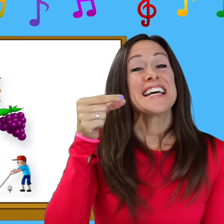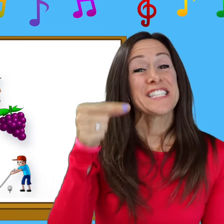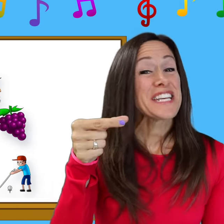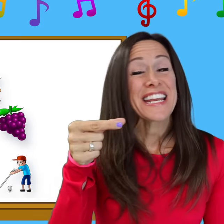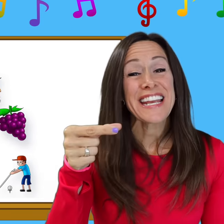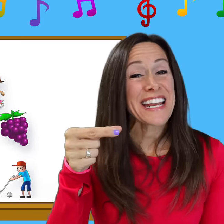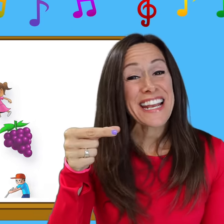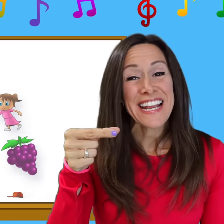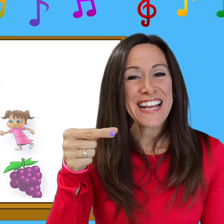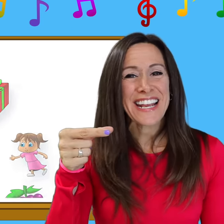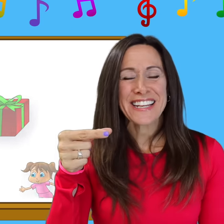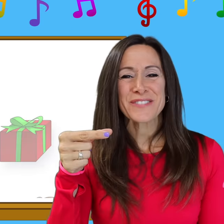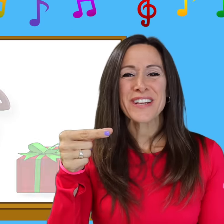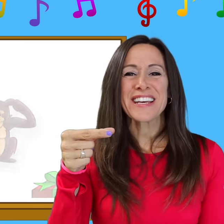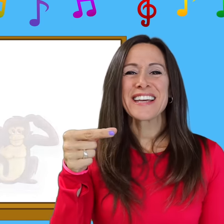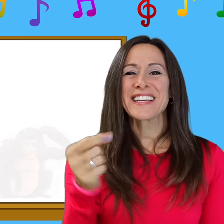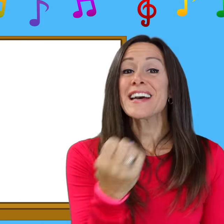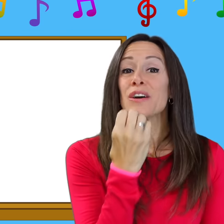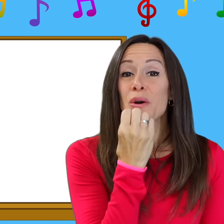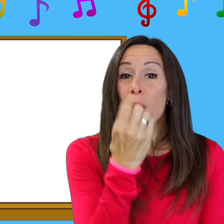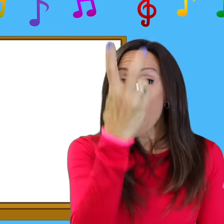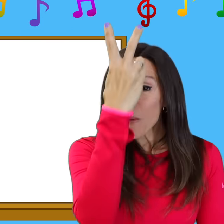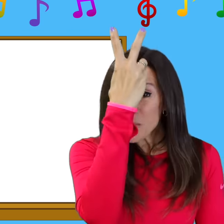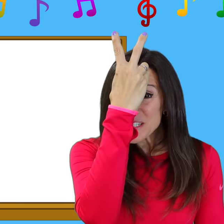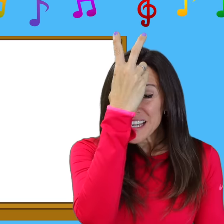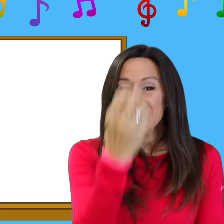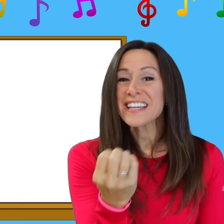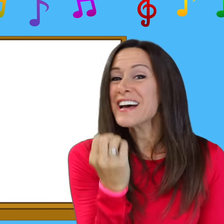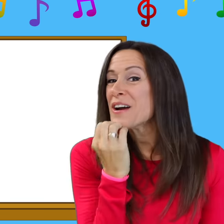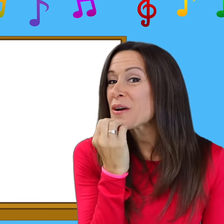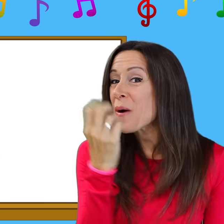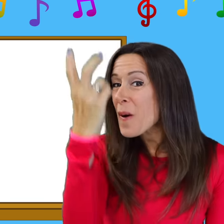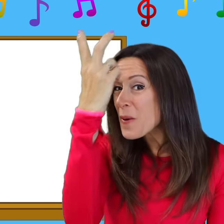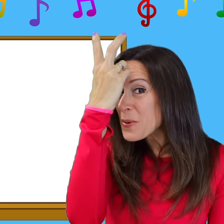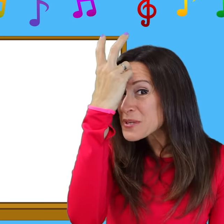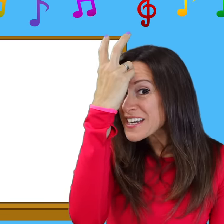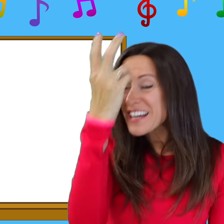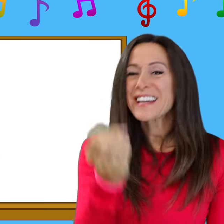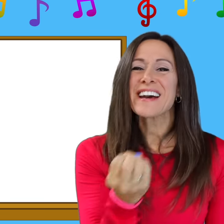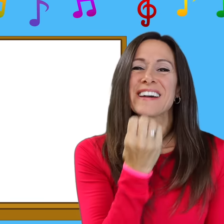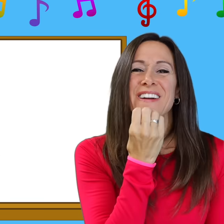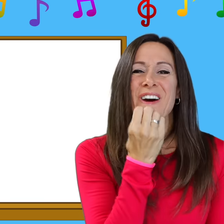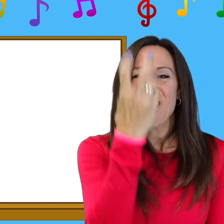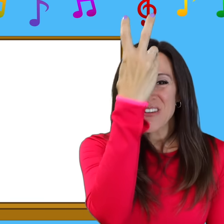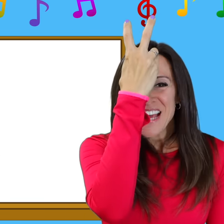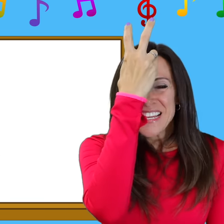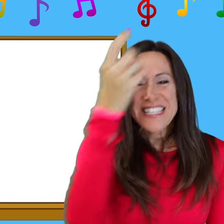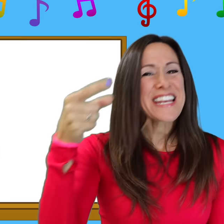G is for g-g-goat, g-g-goat, g-g-goat G